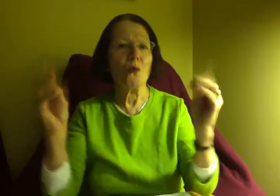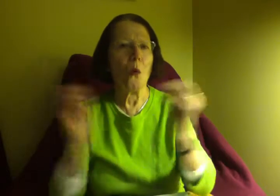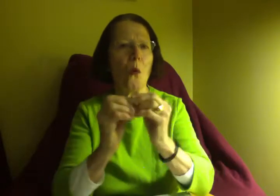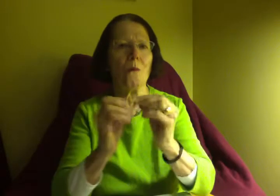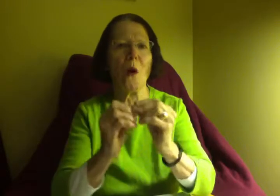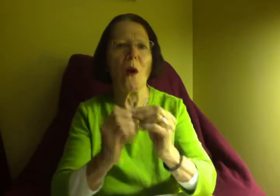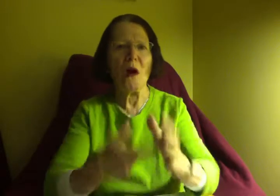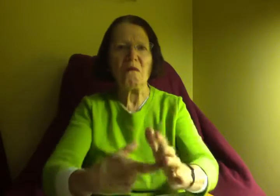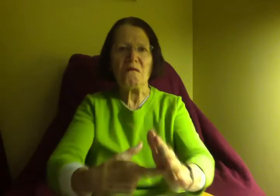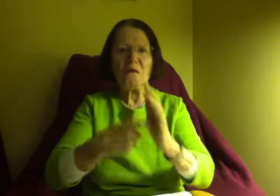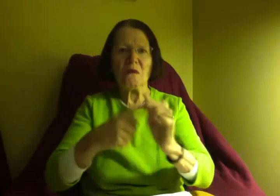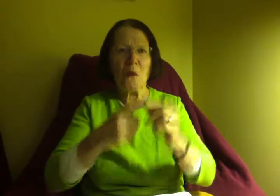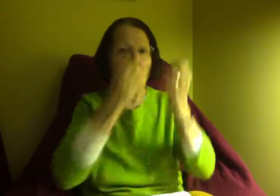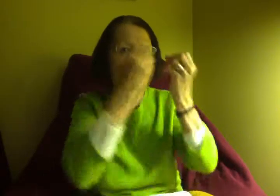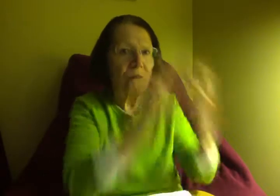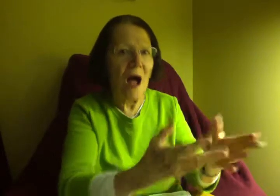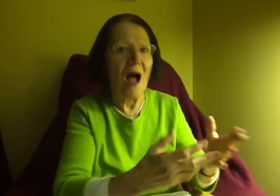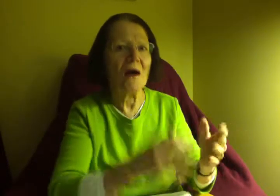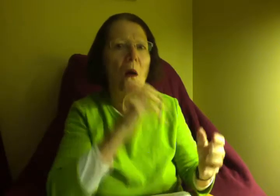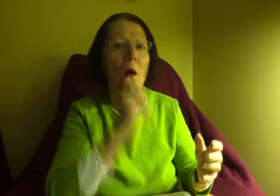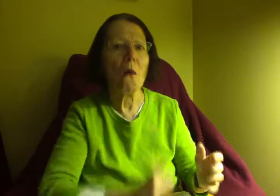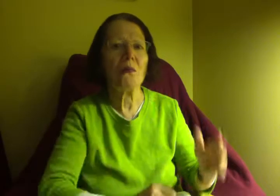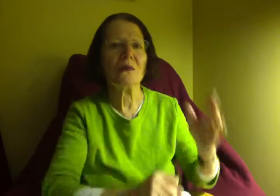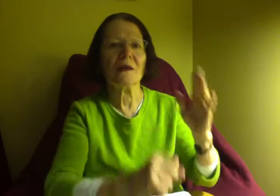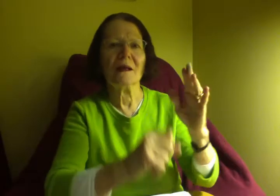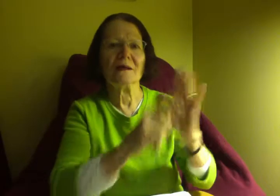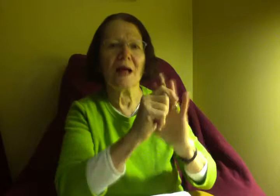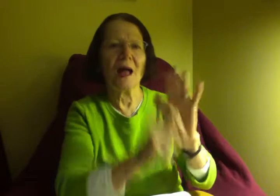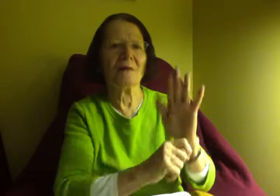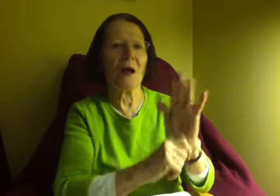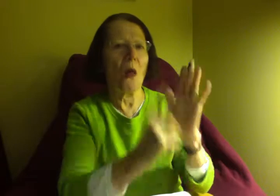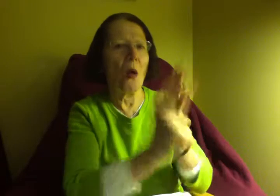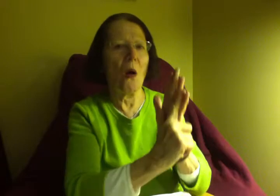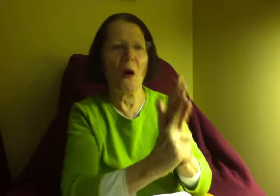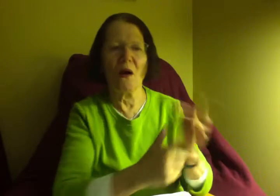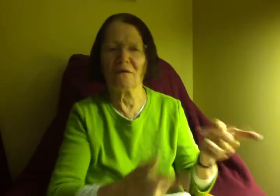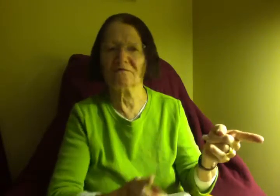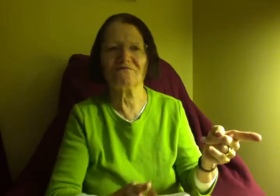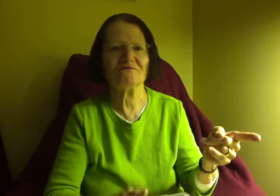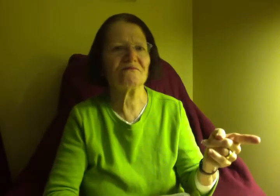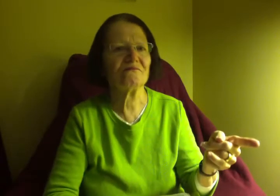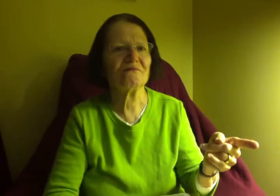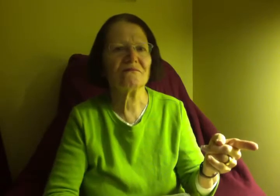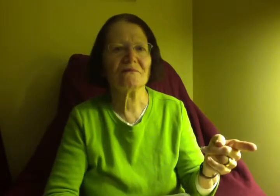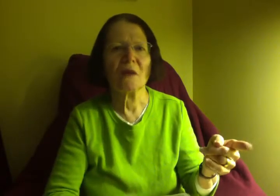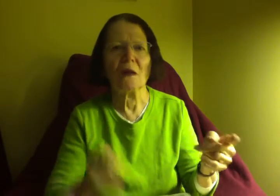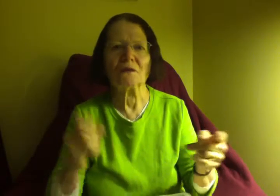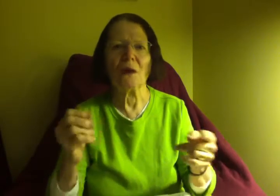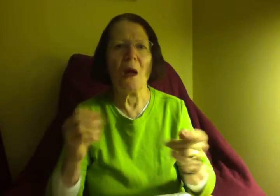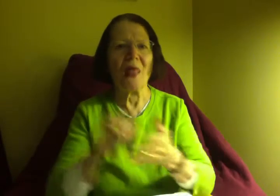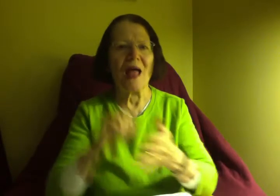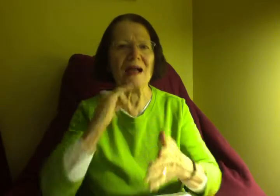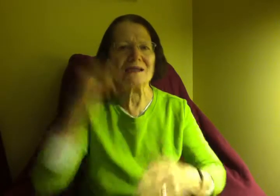with my